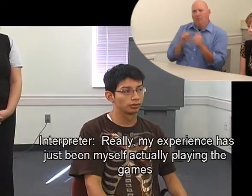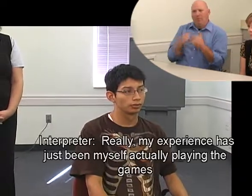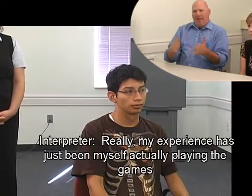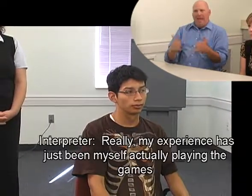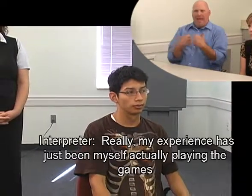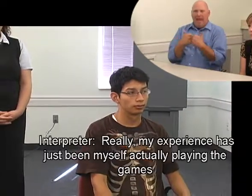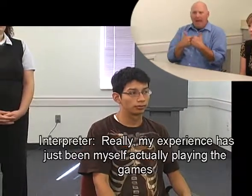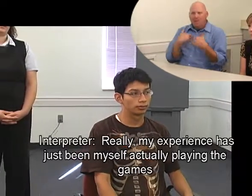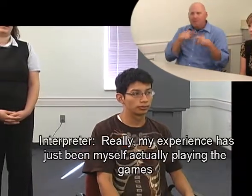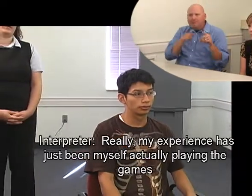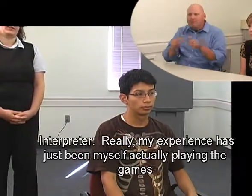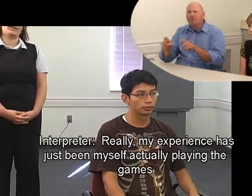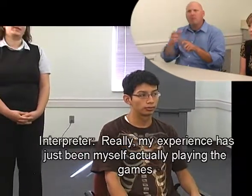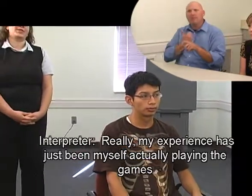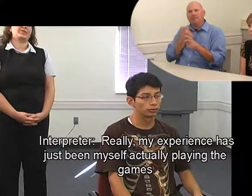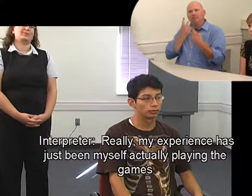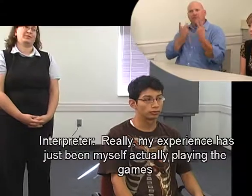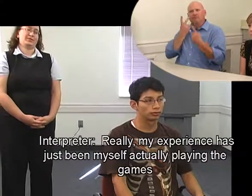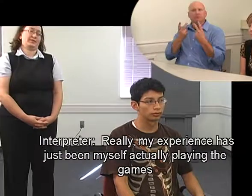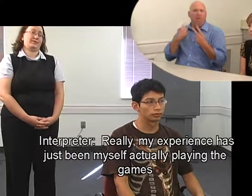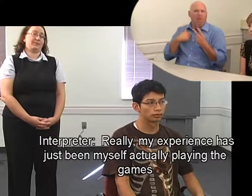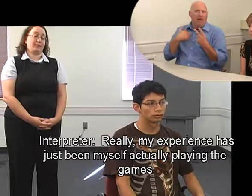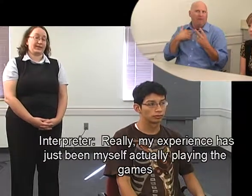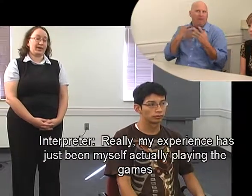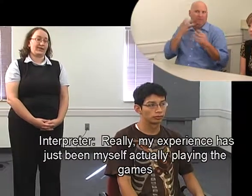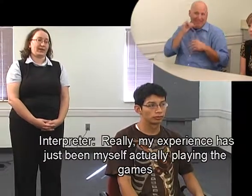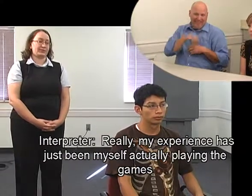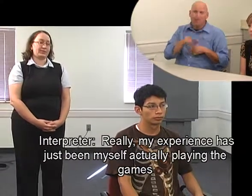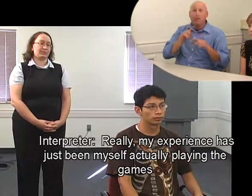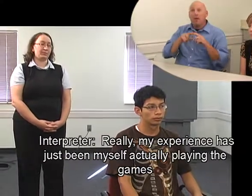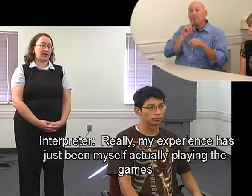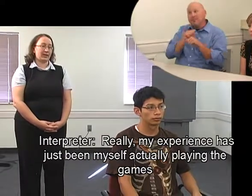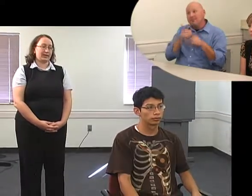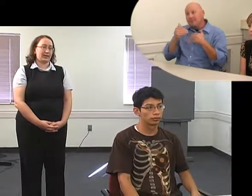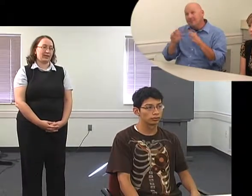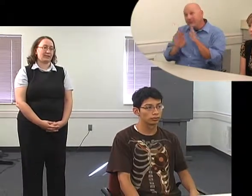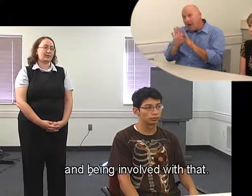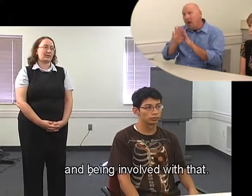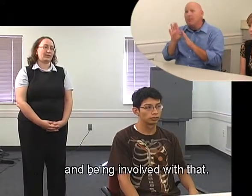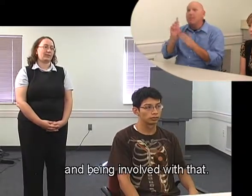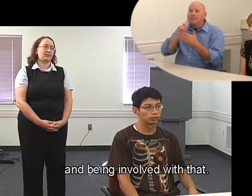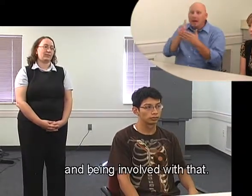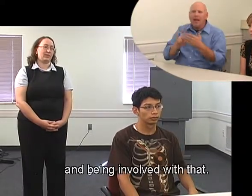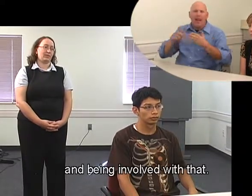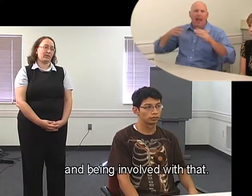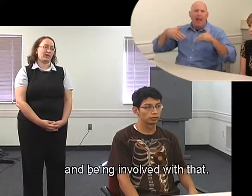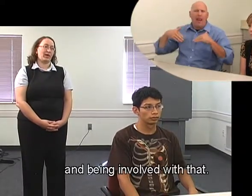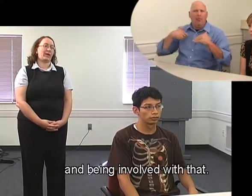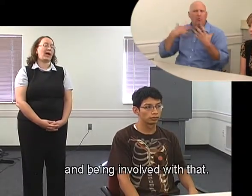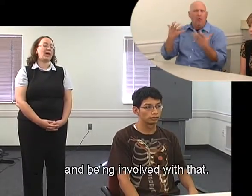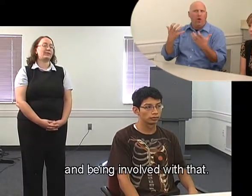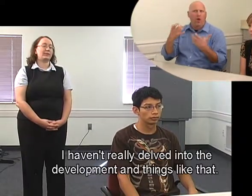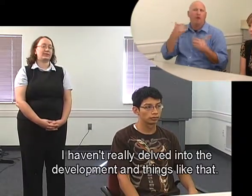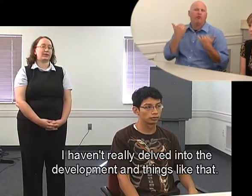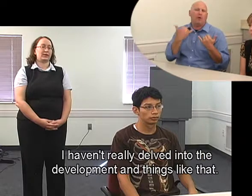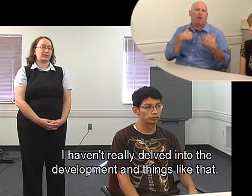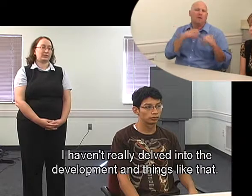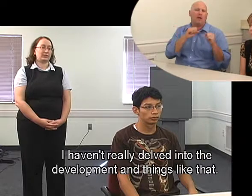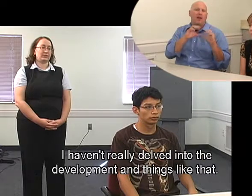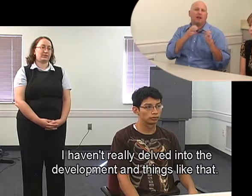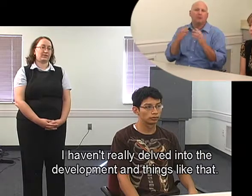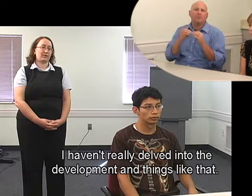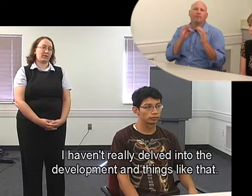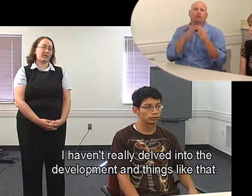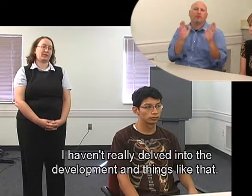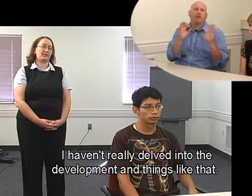Really, my experience as far has actually been just myself actually playing the games. And being involved with that. I haven't really delved